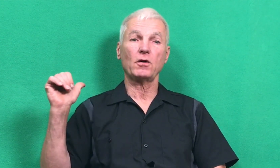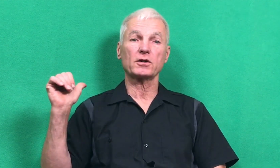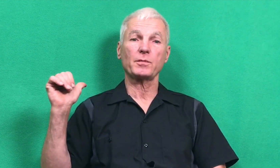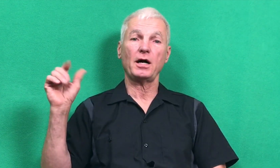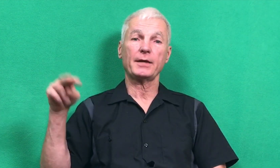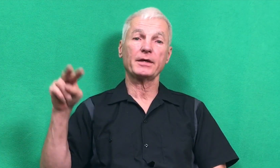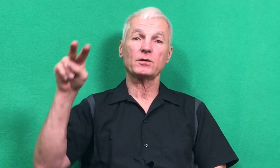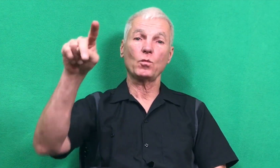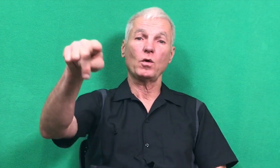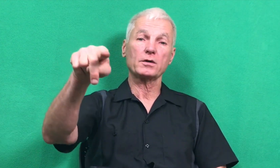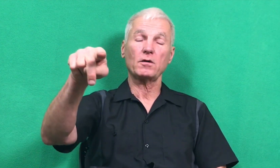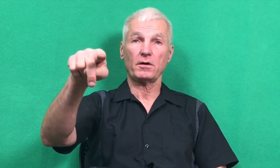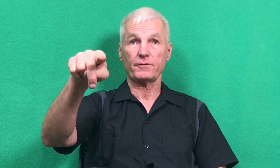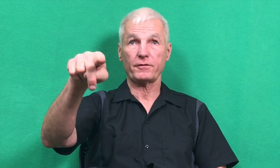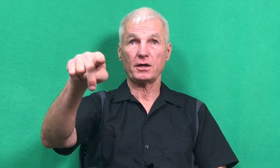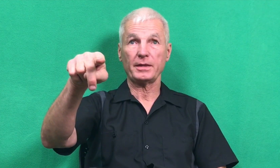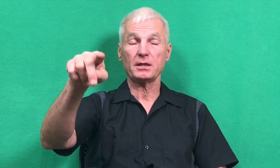cars behind me and one car in front of me.